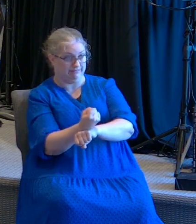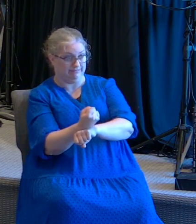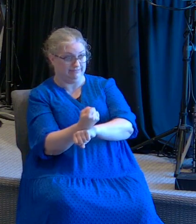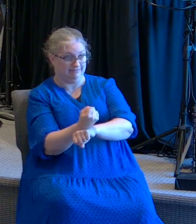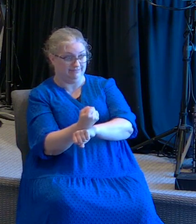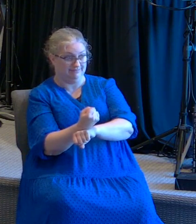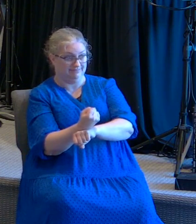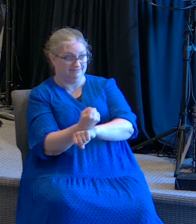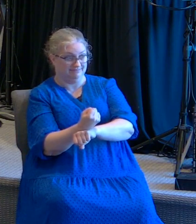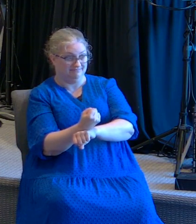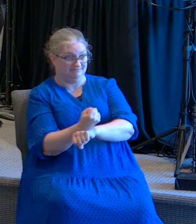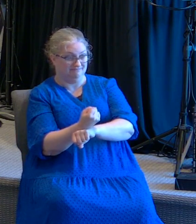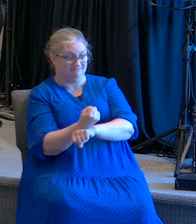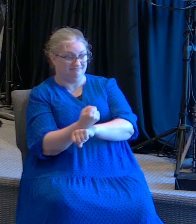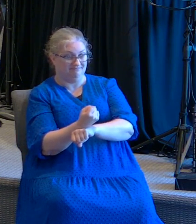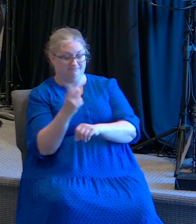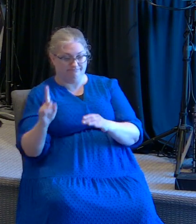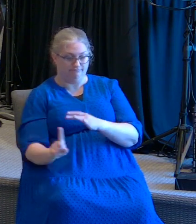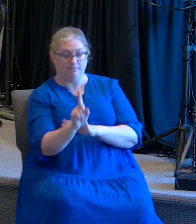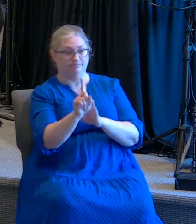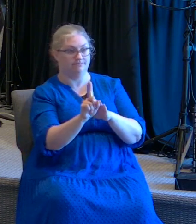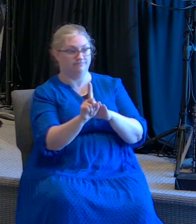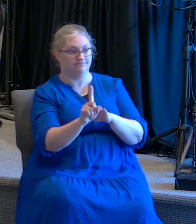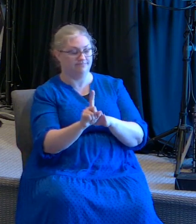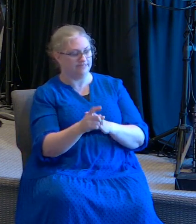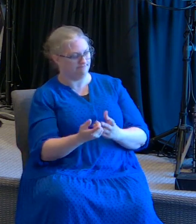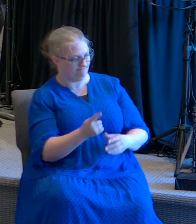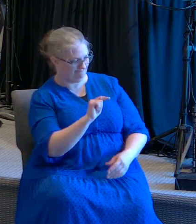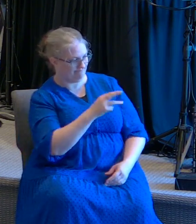two and he said Thomas here you go